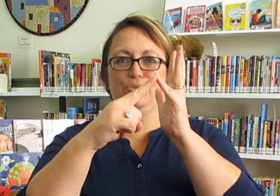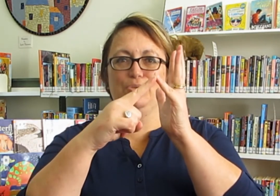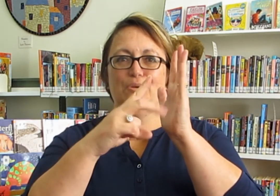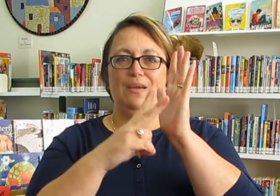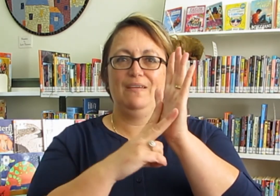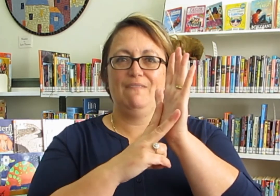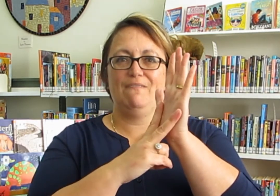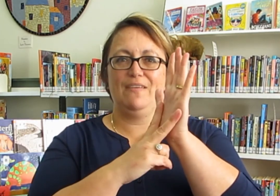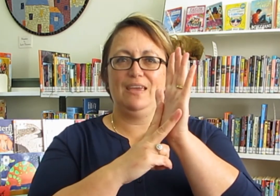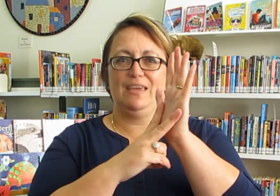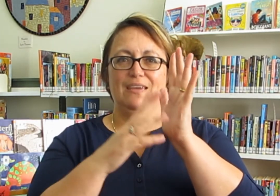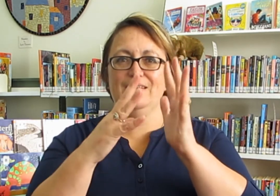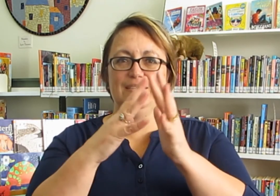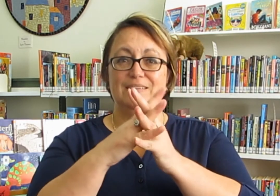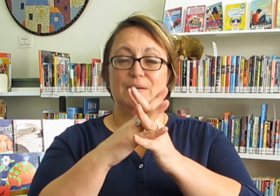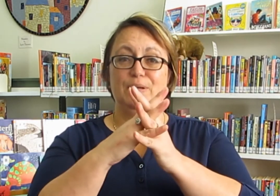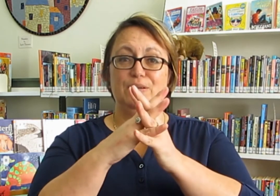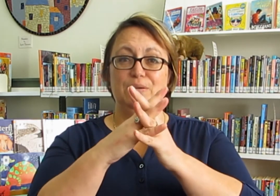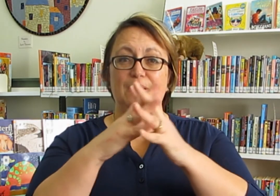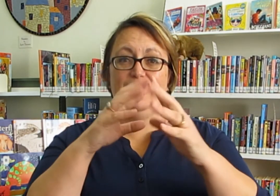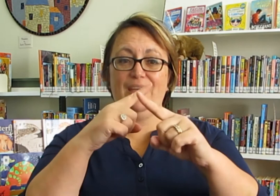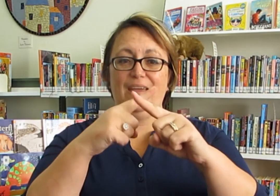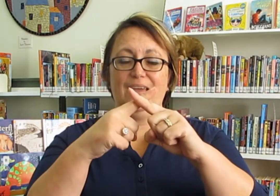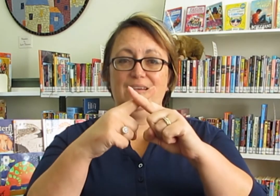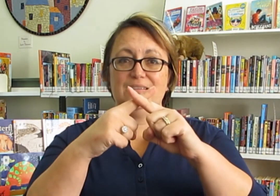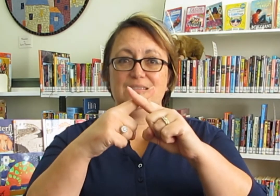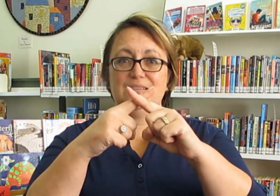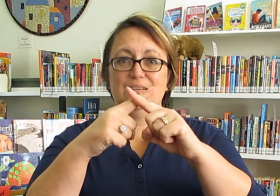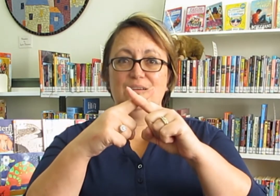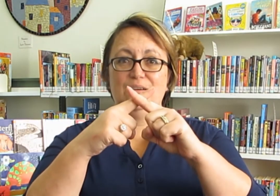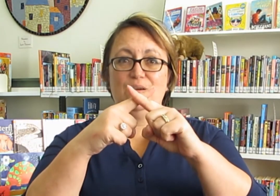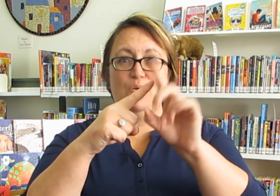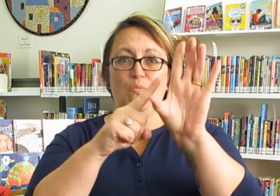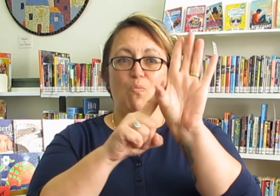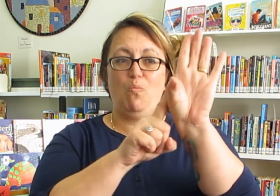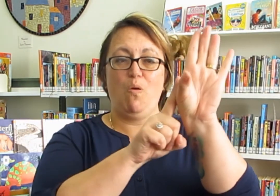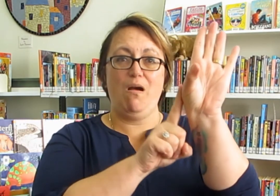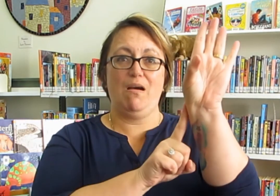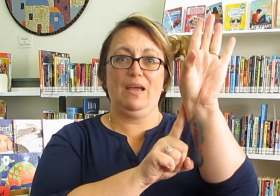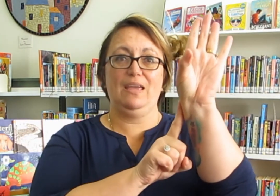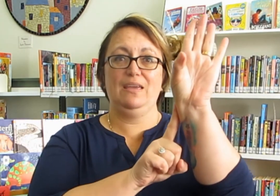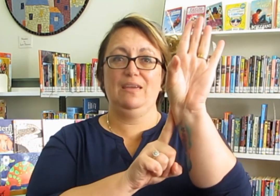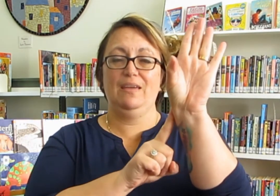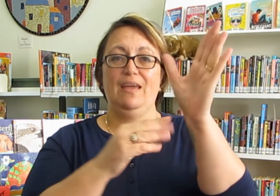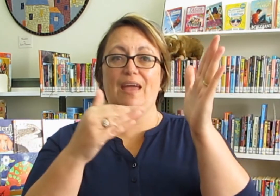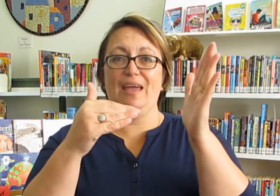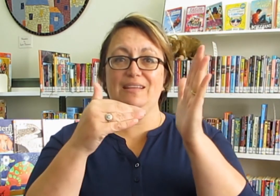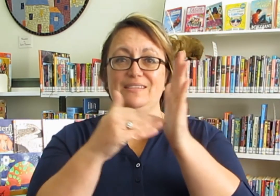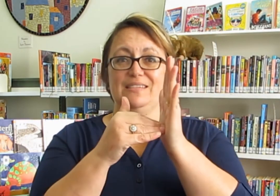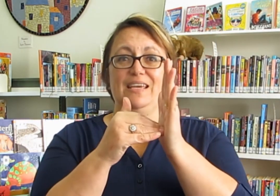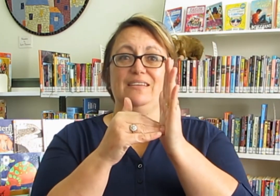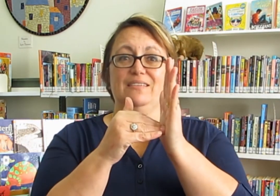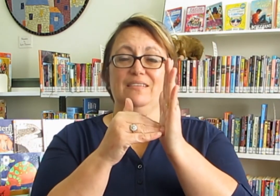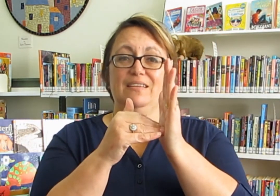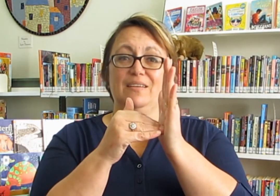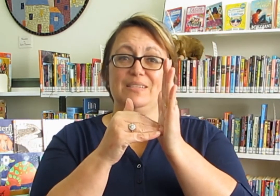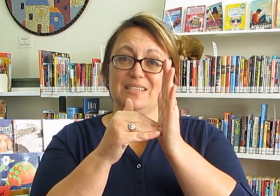V W X Y Z Now in some